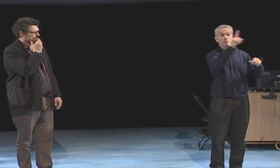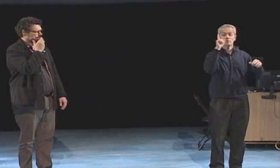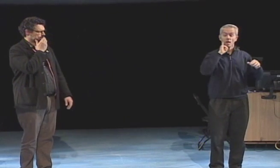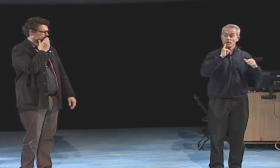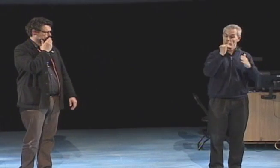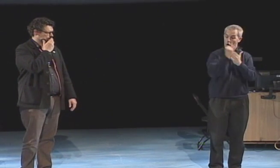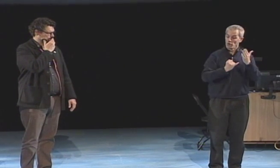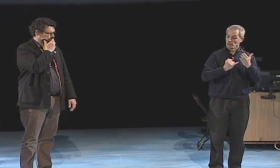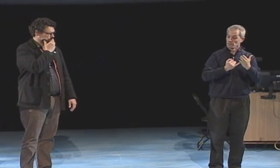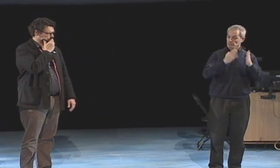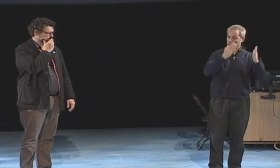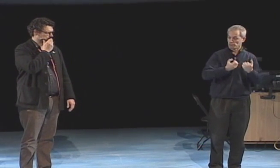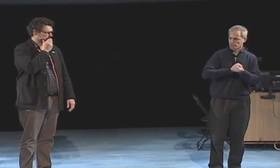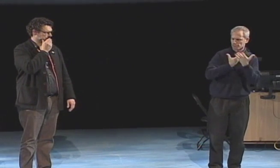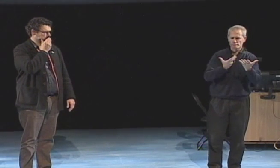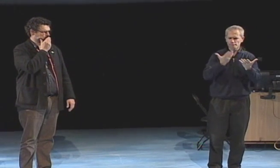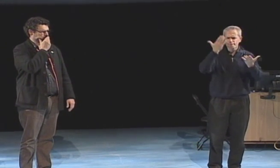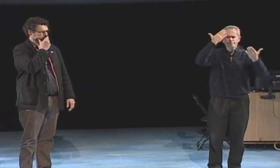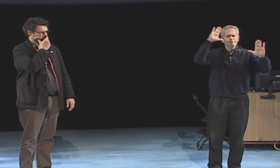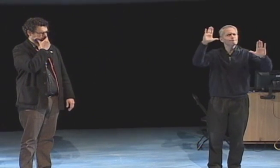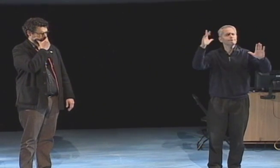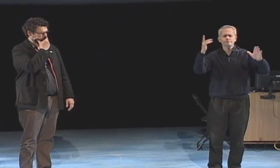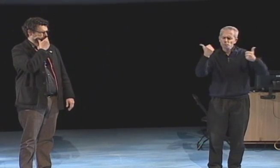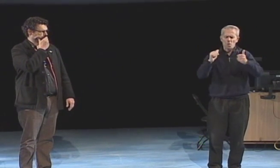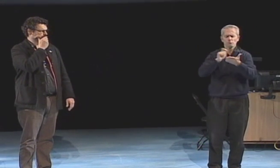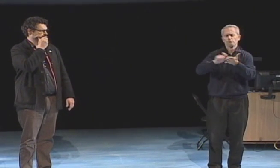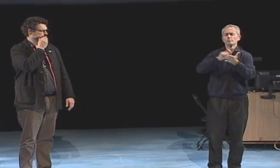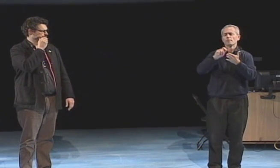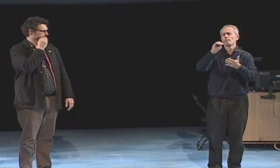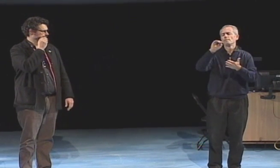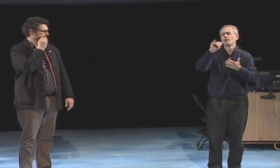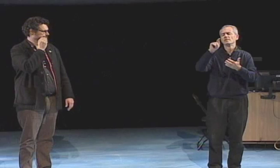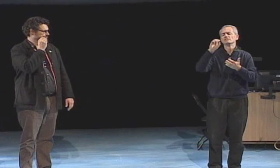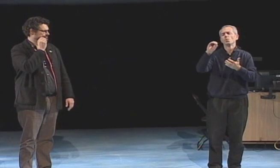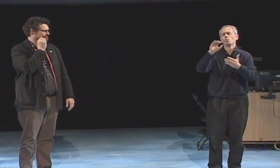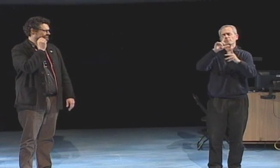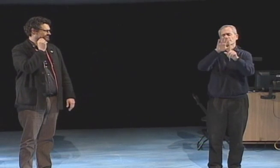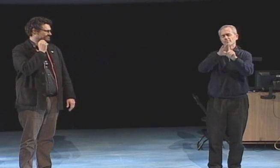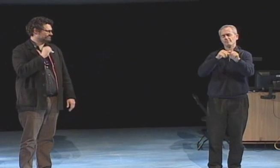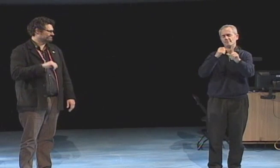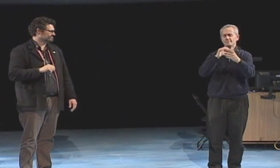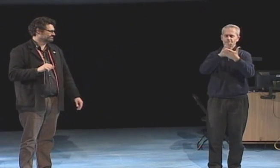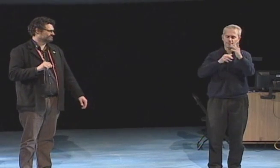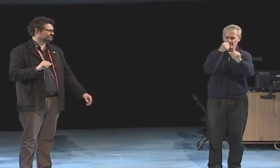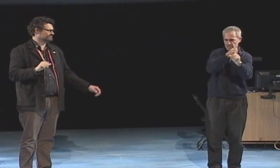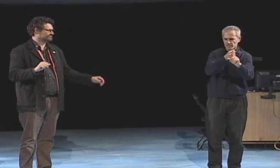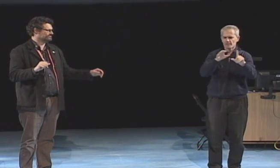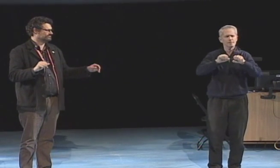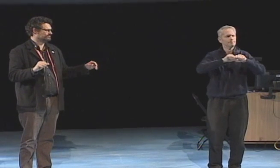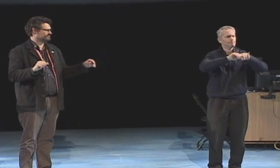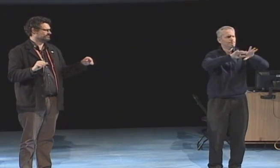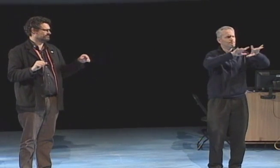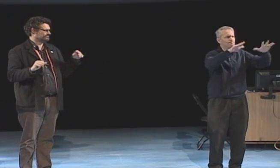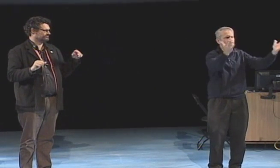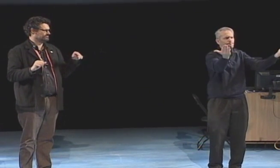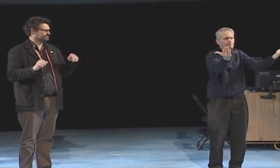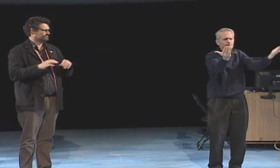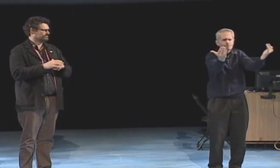couldn't be and I knew I had to connect to the community but I wasn't sure how so I wrote my manifesto